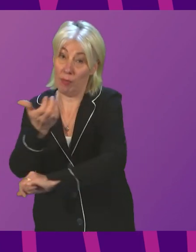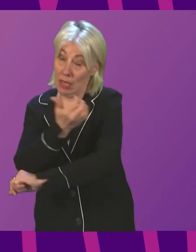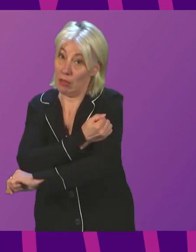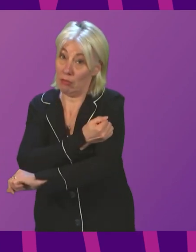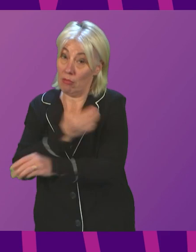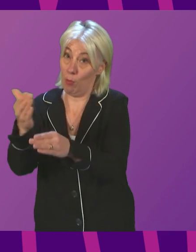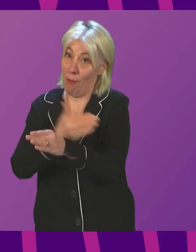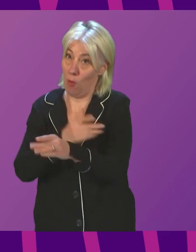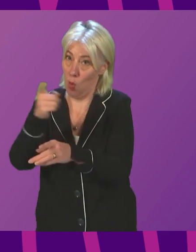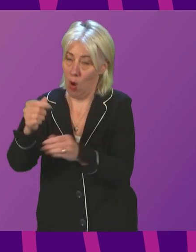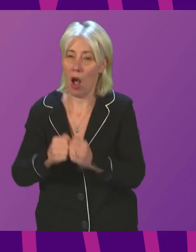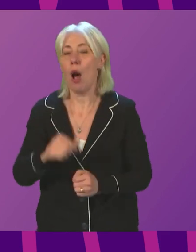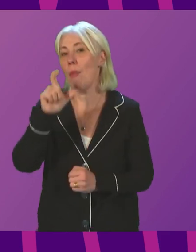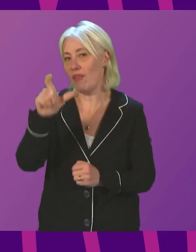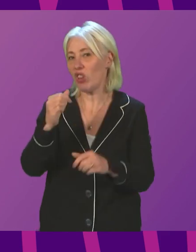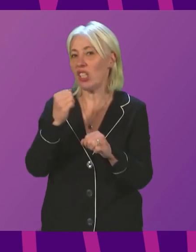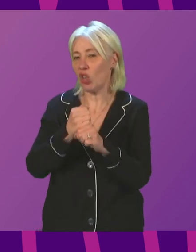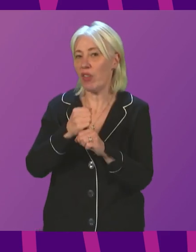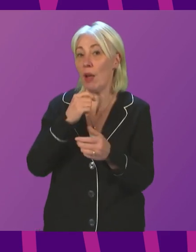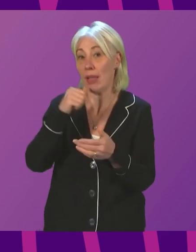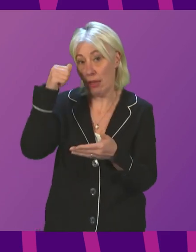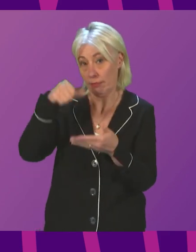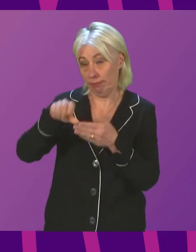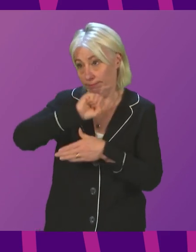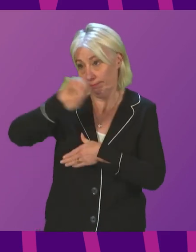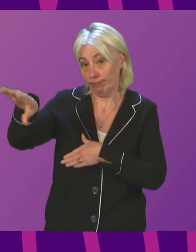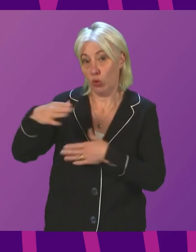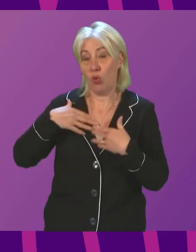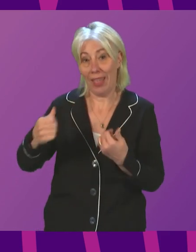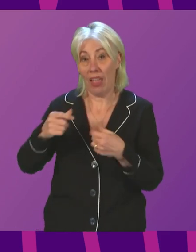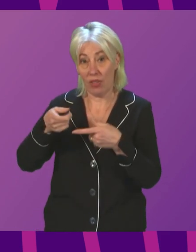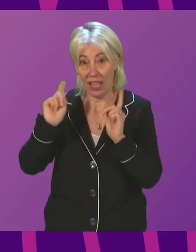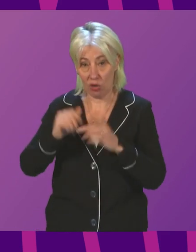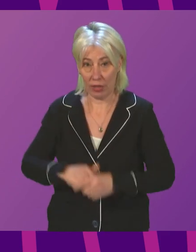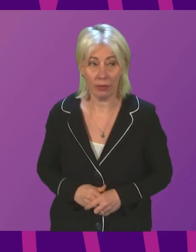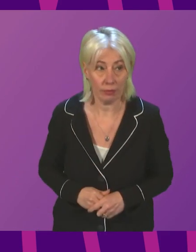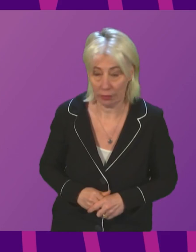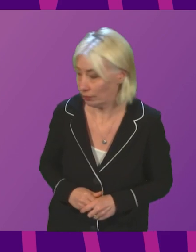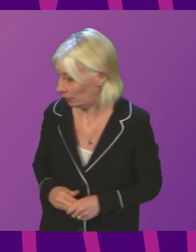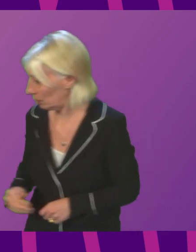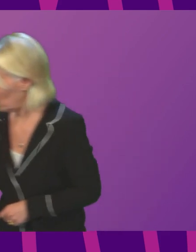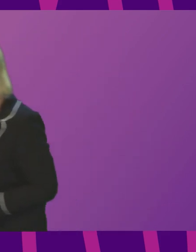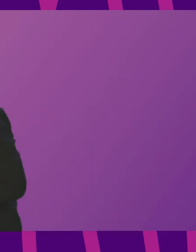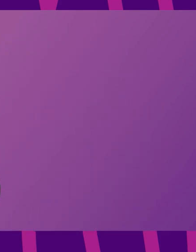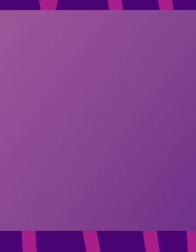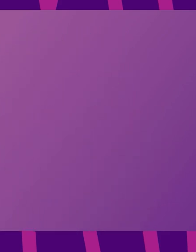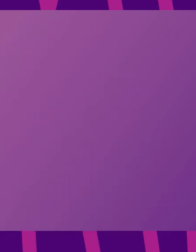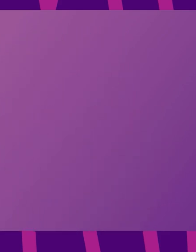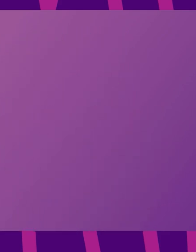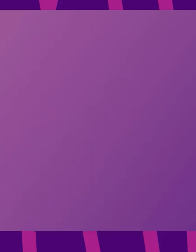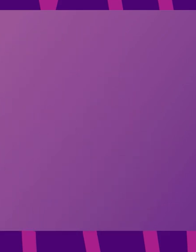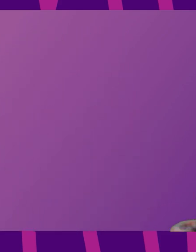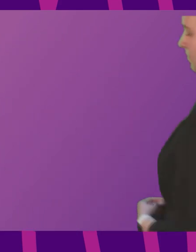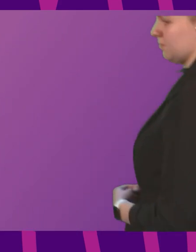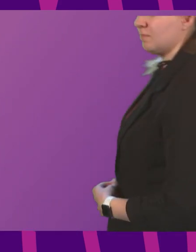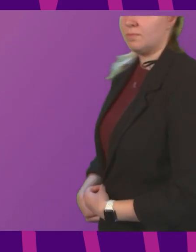by then. But if Christine Graham would like to write to the Health Secretary, that would be appreciated. Paul O'Kane to be followed by Willie Coffey. Thank you, Presiding